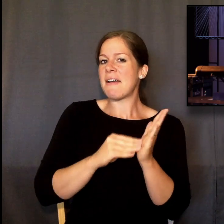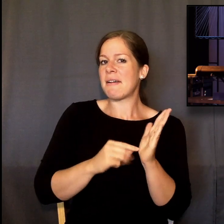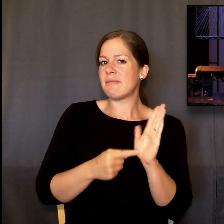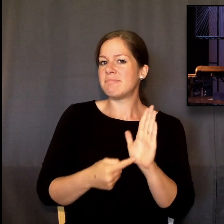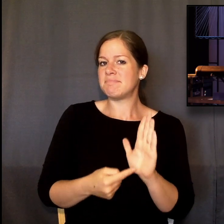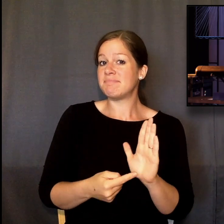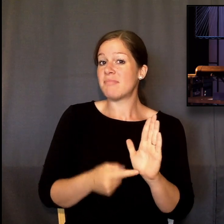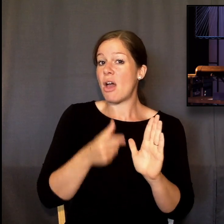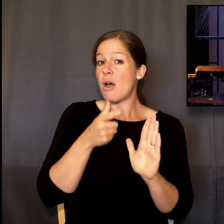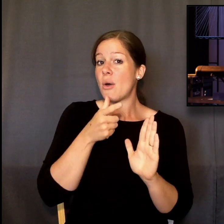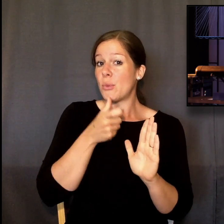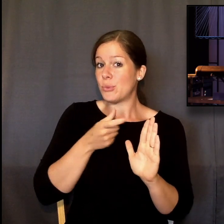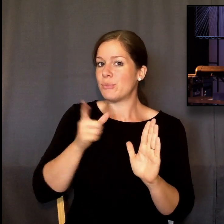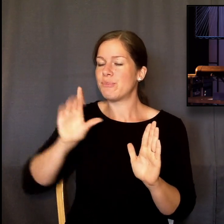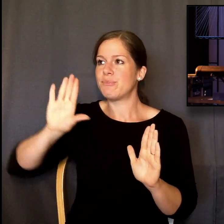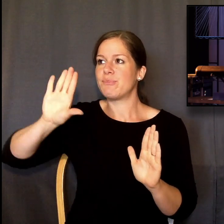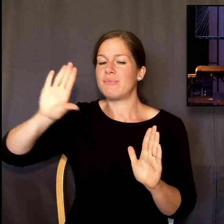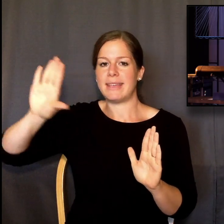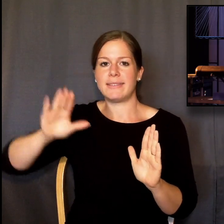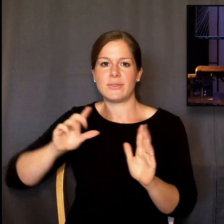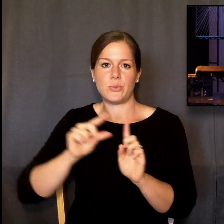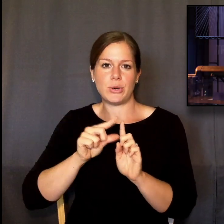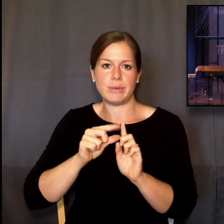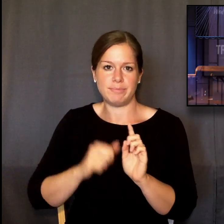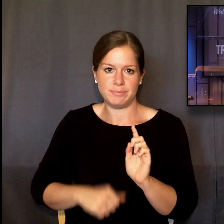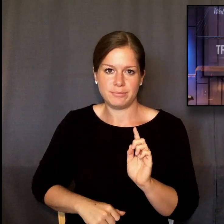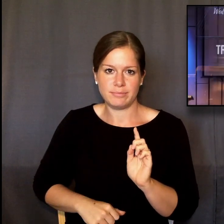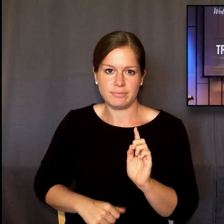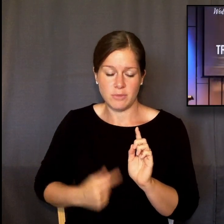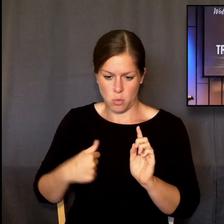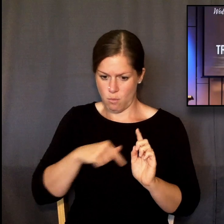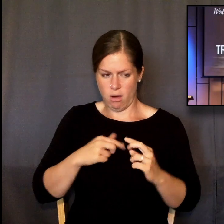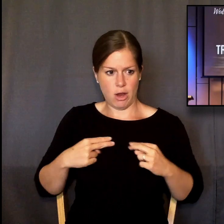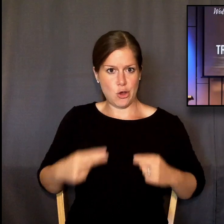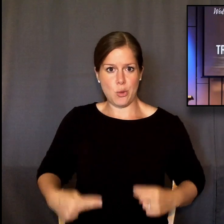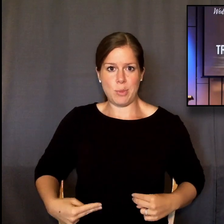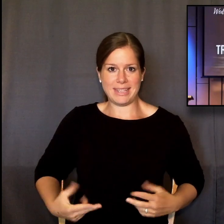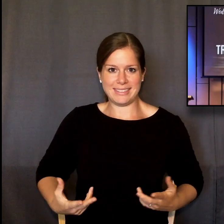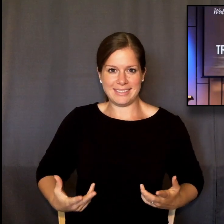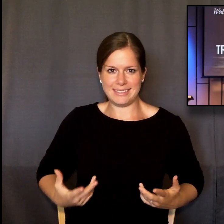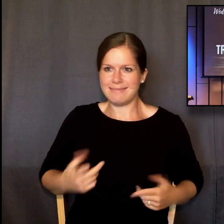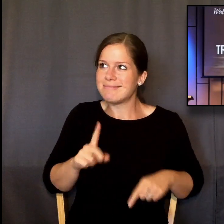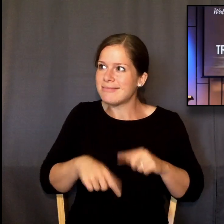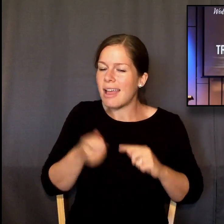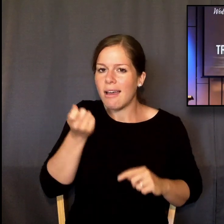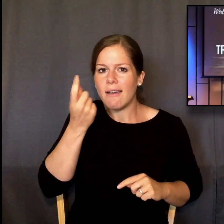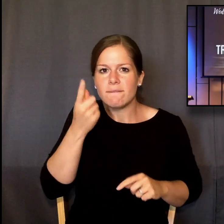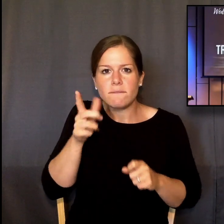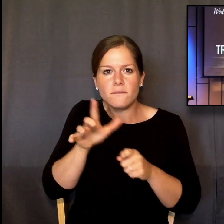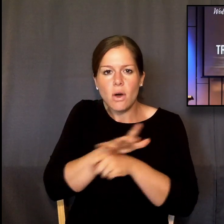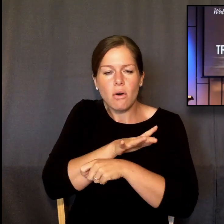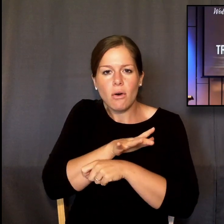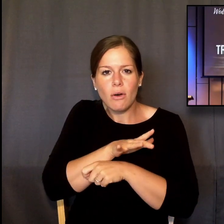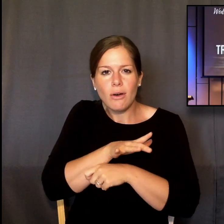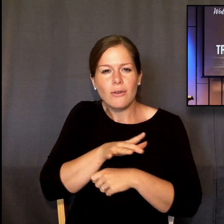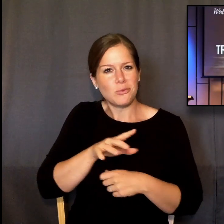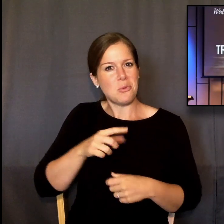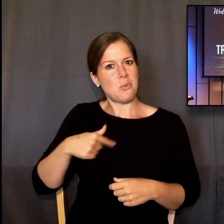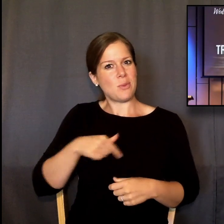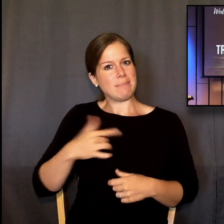expressing the mind of an infinite God. So we're encountering the mystery of God's infinite mind. His thoughts are so